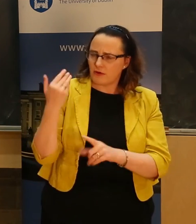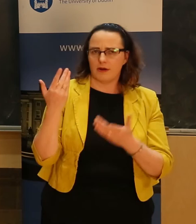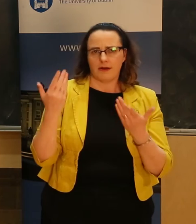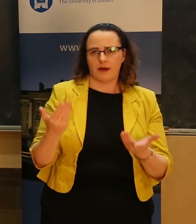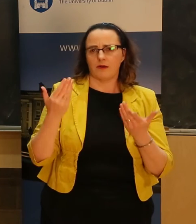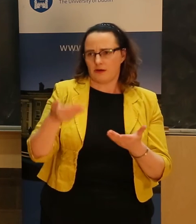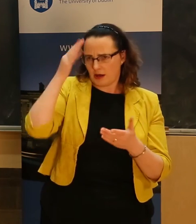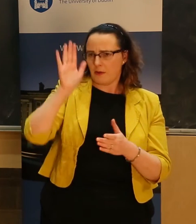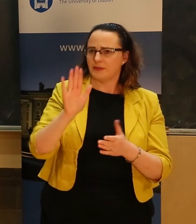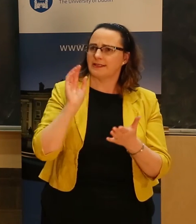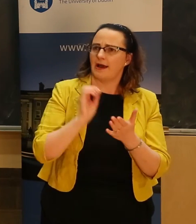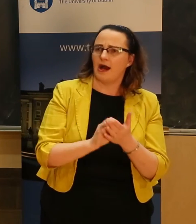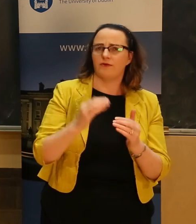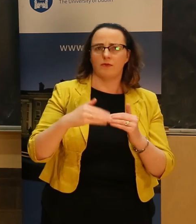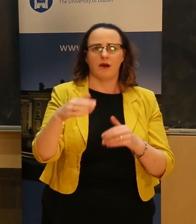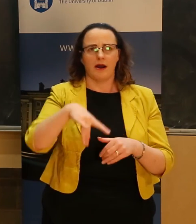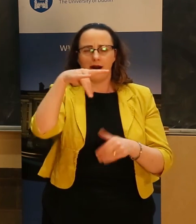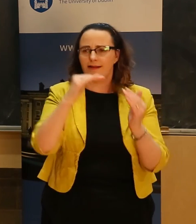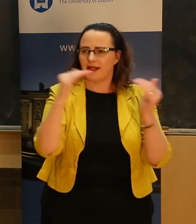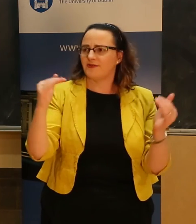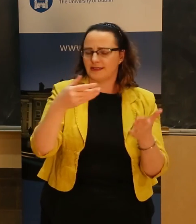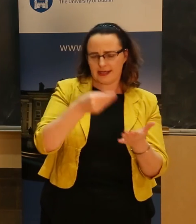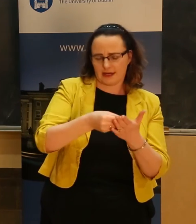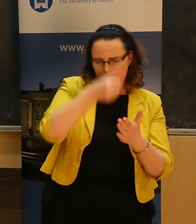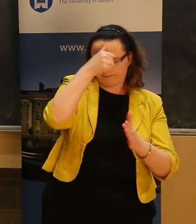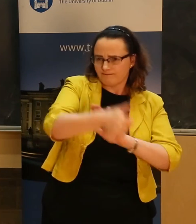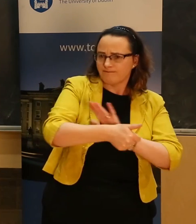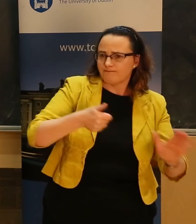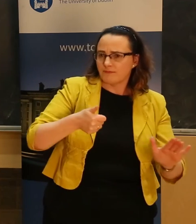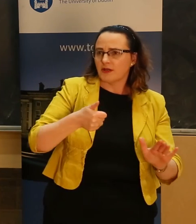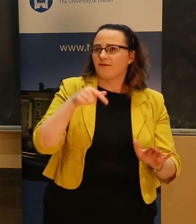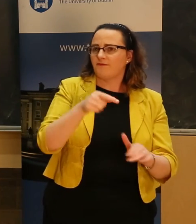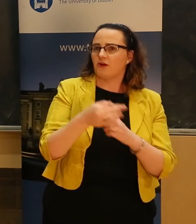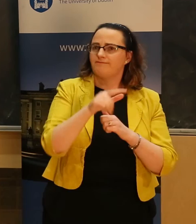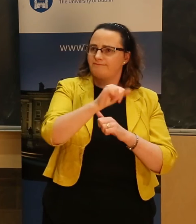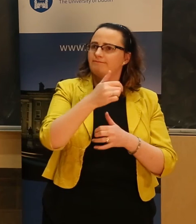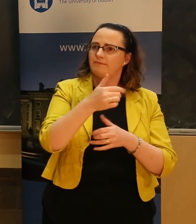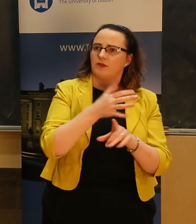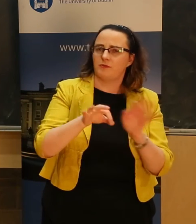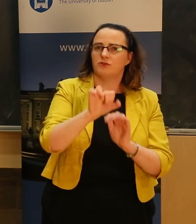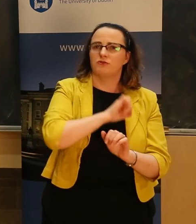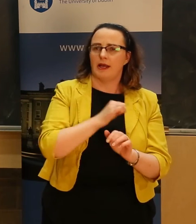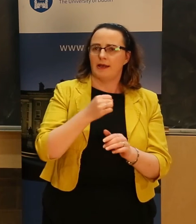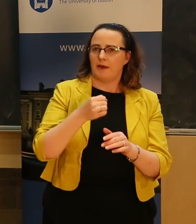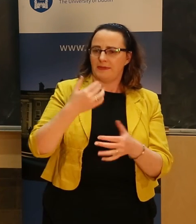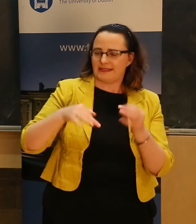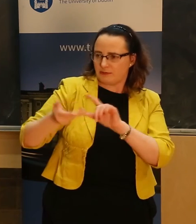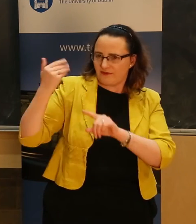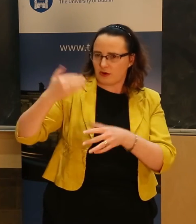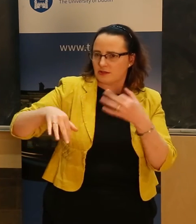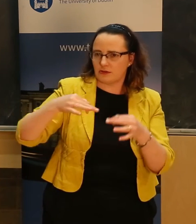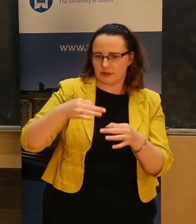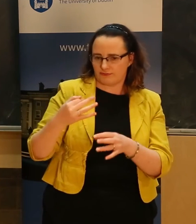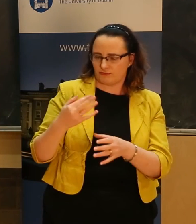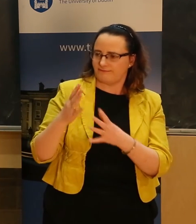has a high level of economic expertise in the ear of the government to ensure that the mistakes of the past are not repeated. The